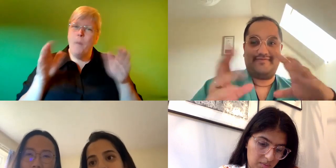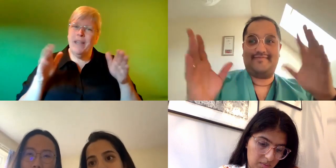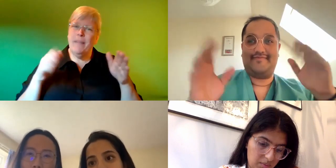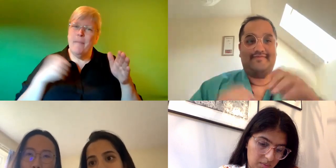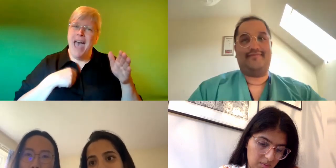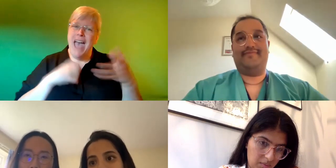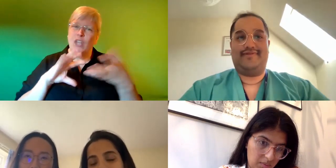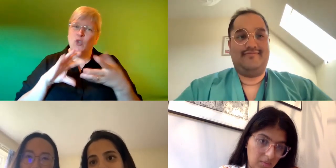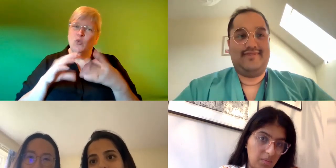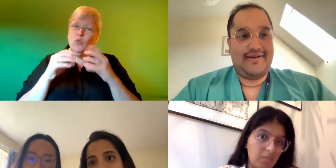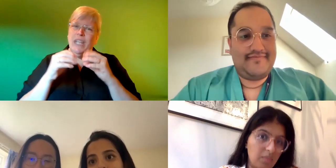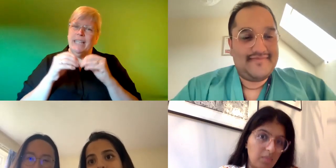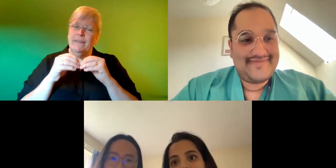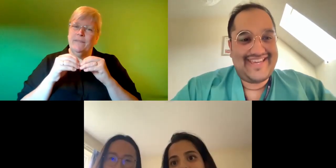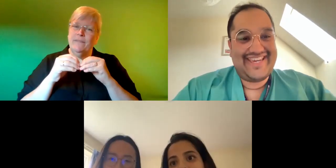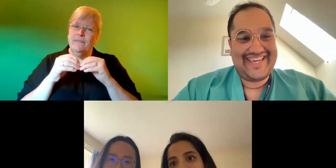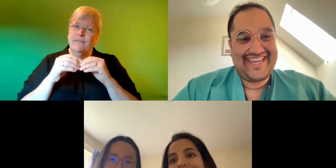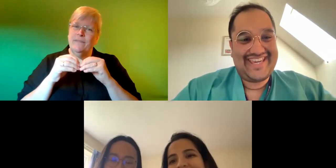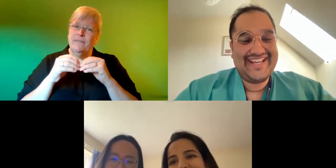damn